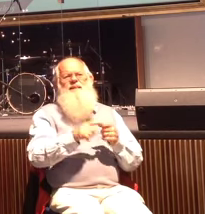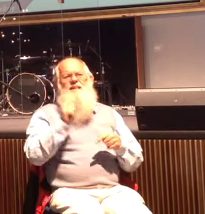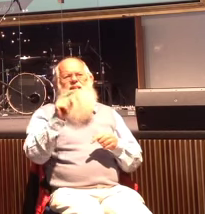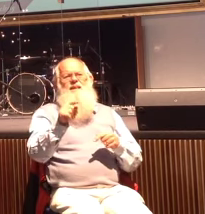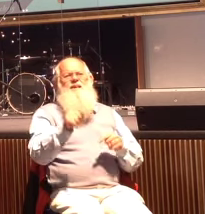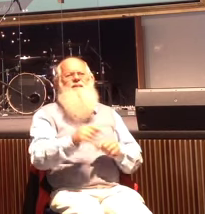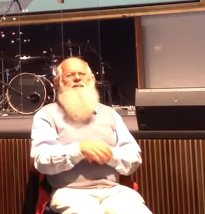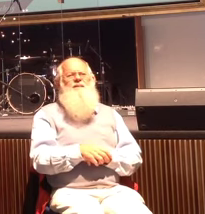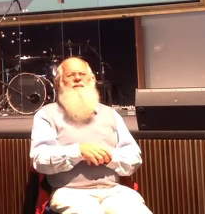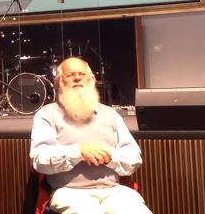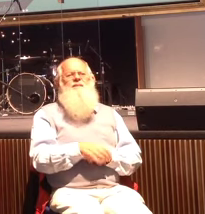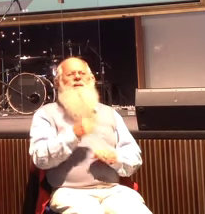But God's will.